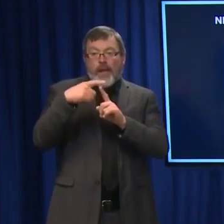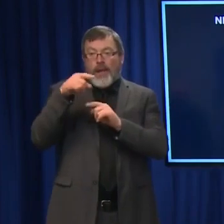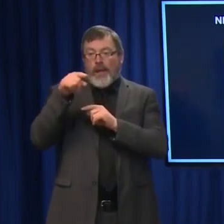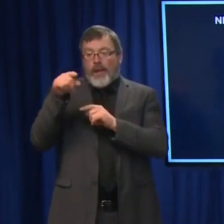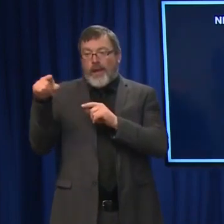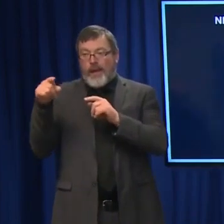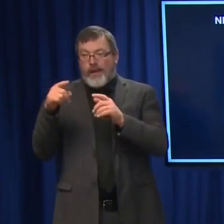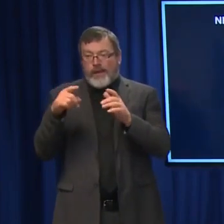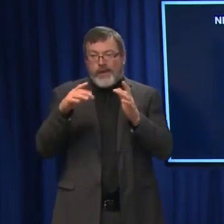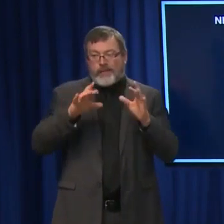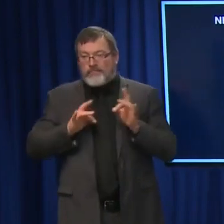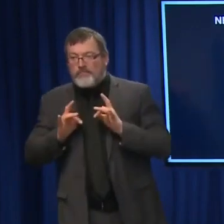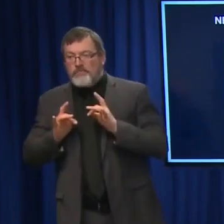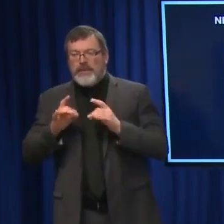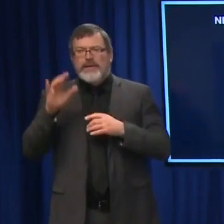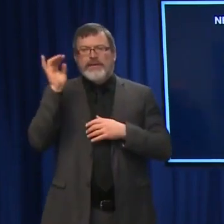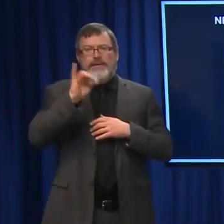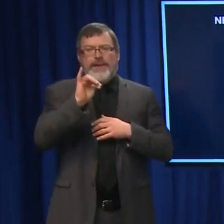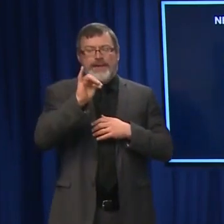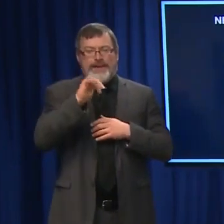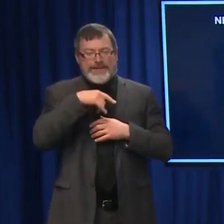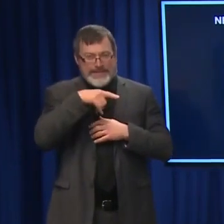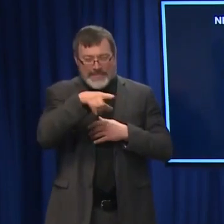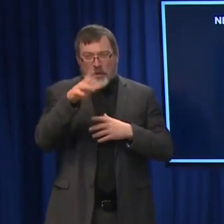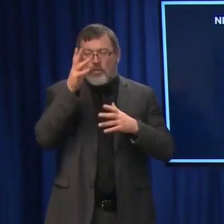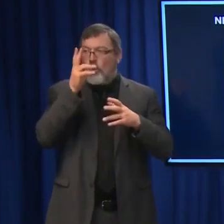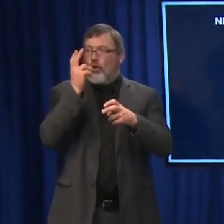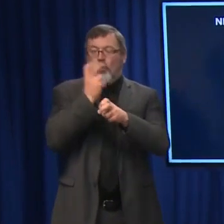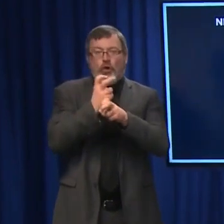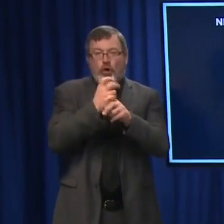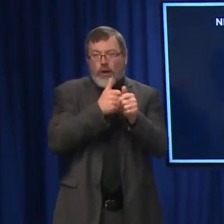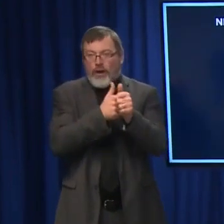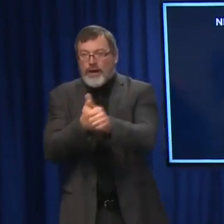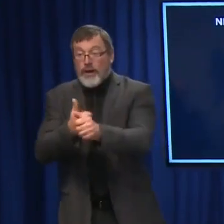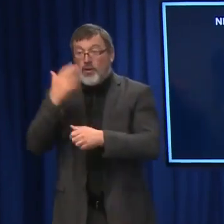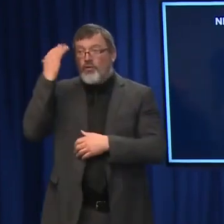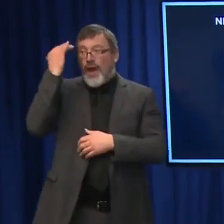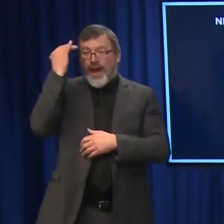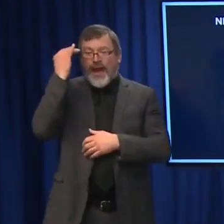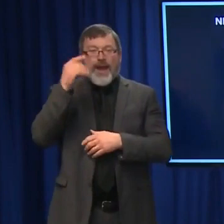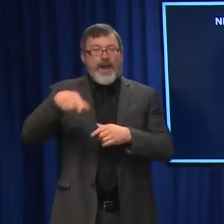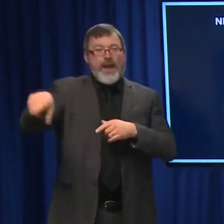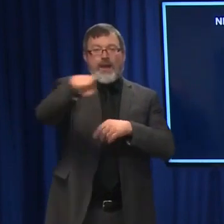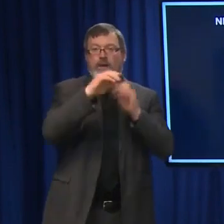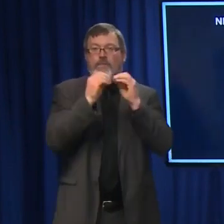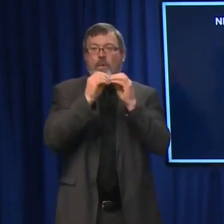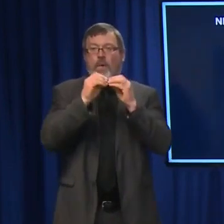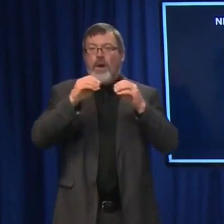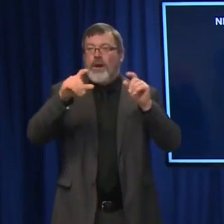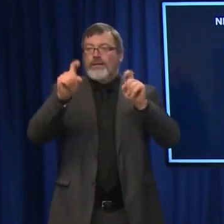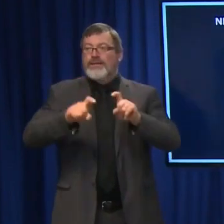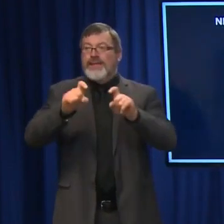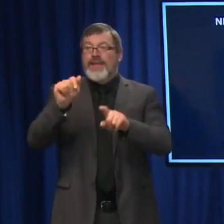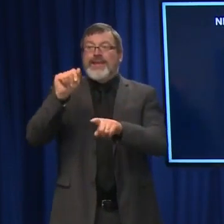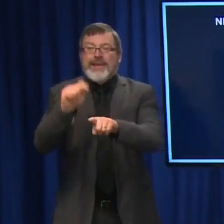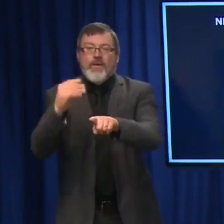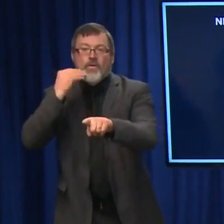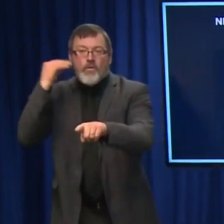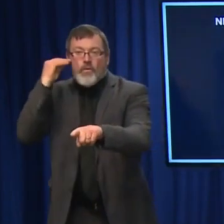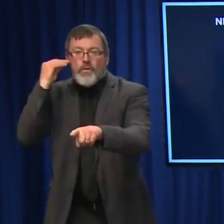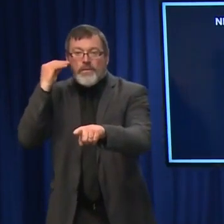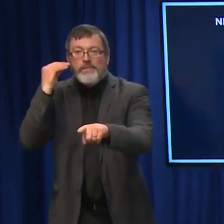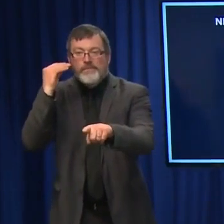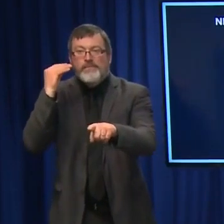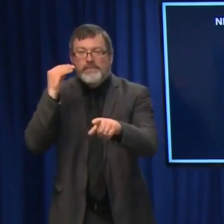are going to be doing testing in the home, which makes, again, the data a little less accurate. But the ability to push back on the